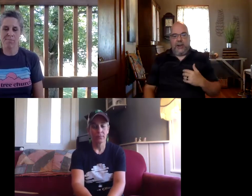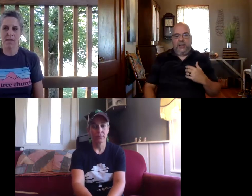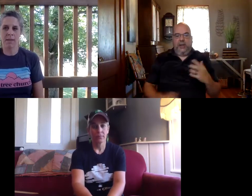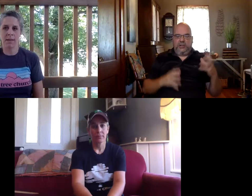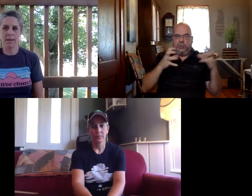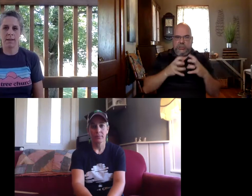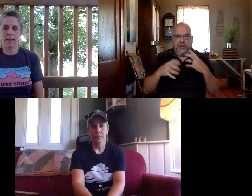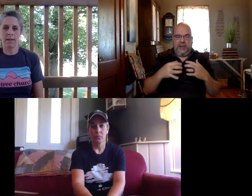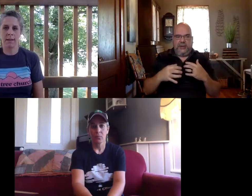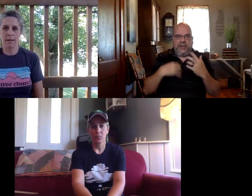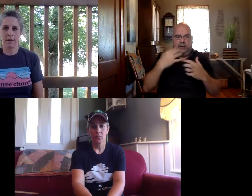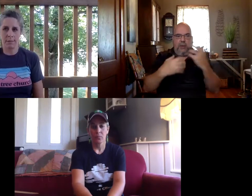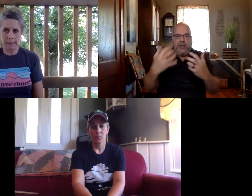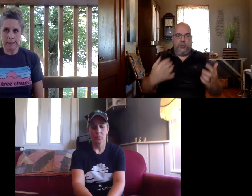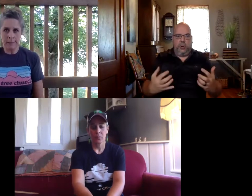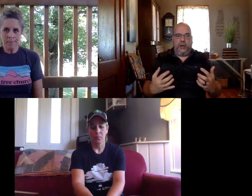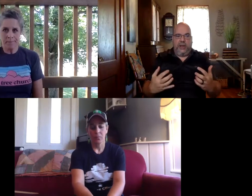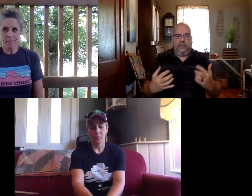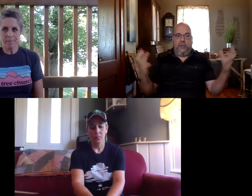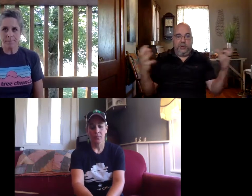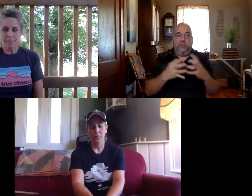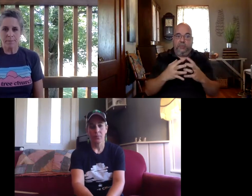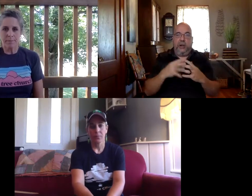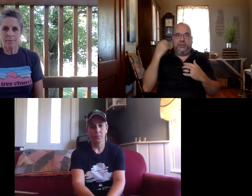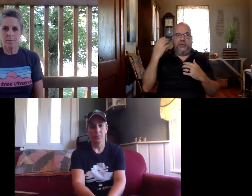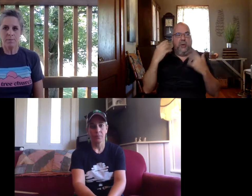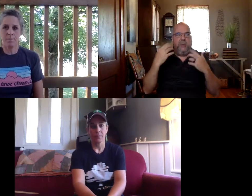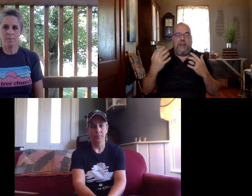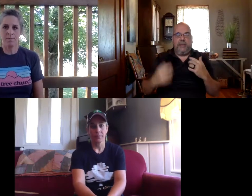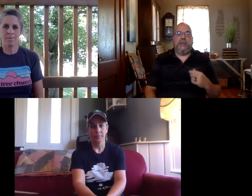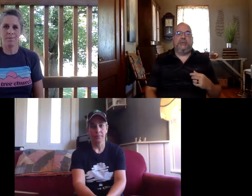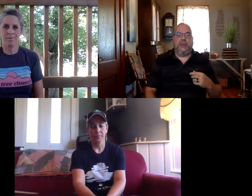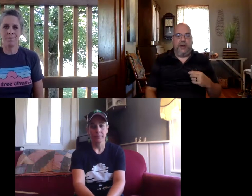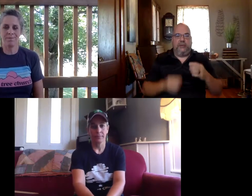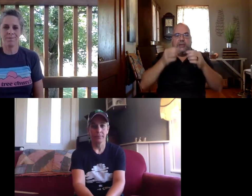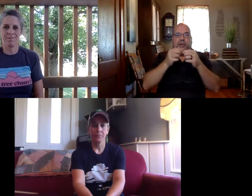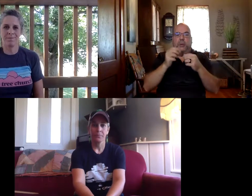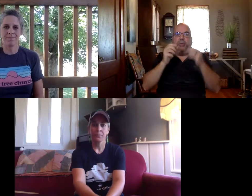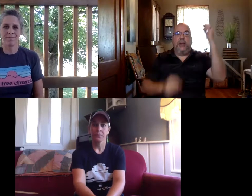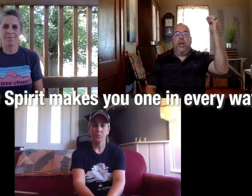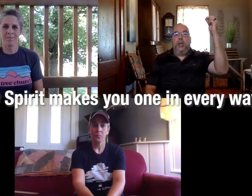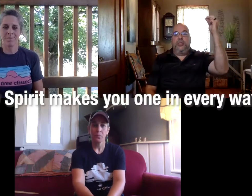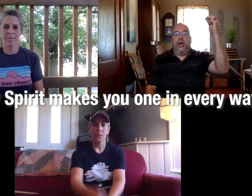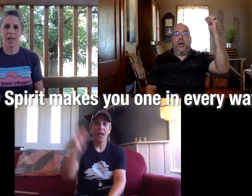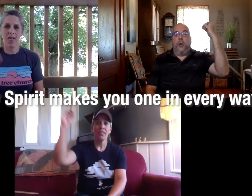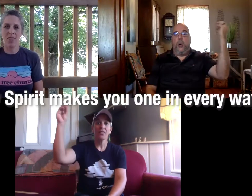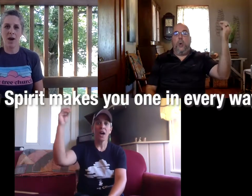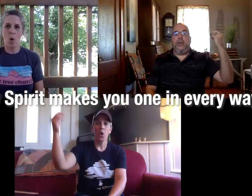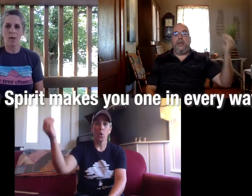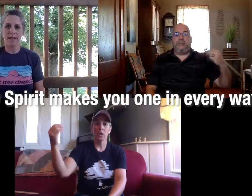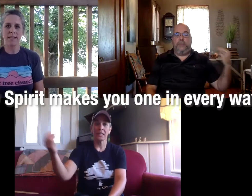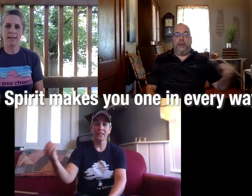okay because we're slowing it down to get each word in but when you then all of a sudden you go oh that makes sense all right let's try the whole thing the